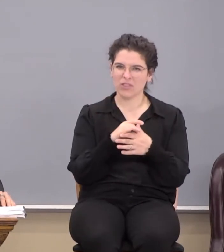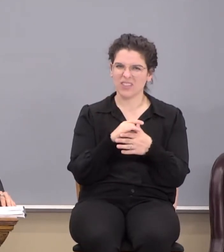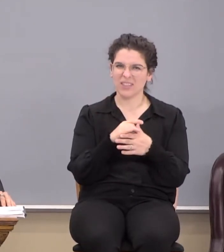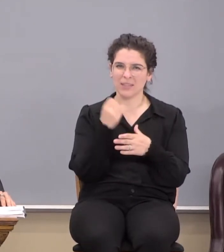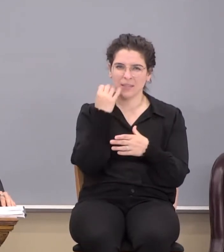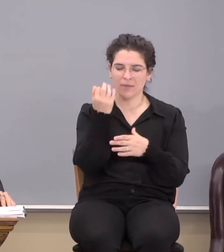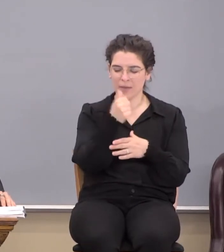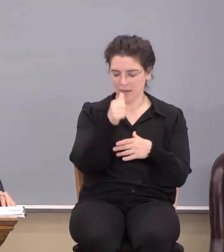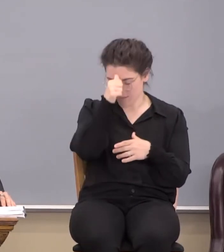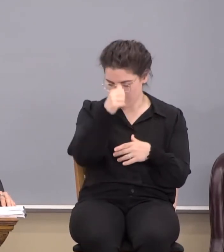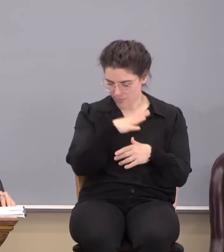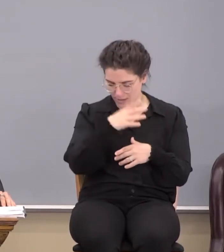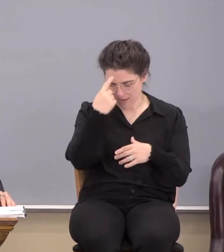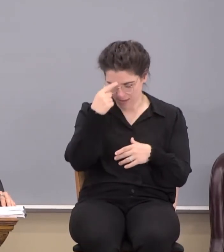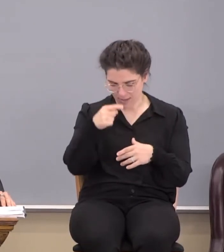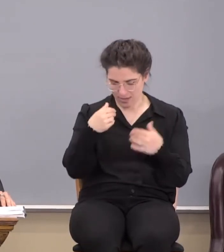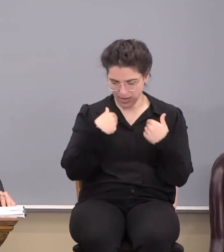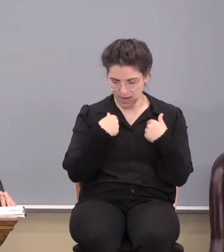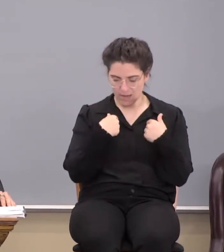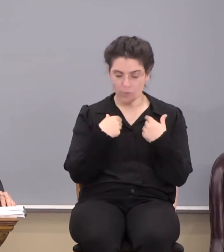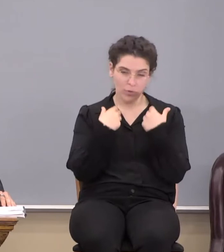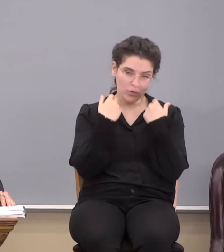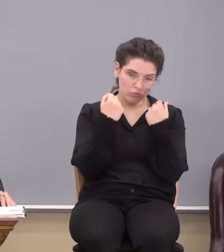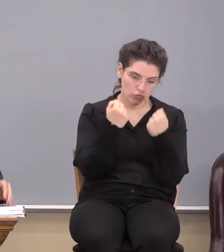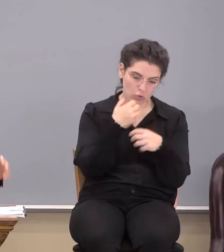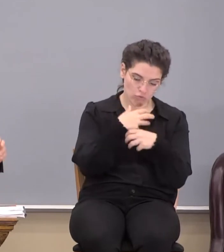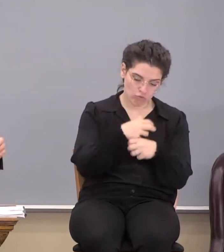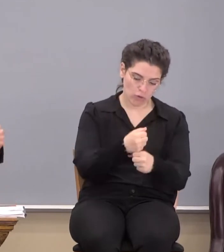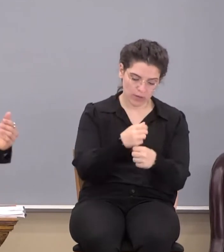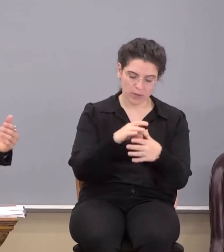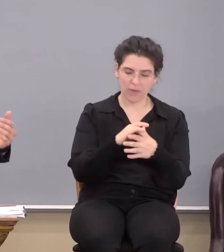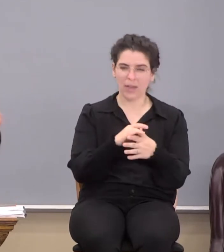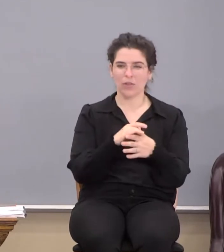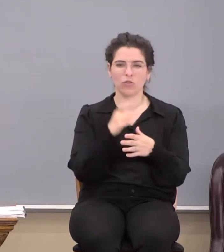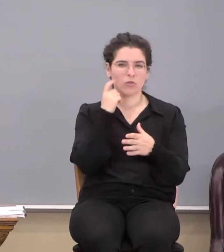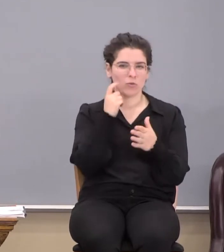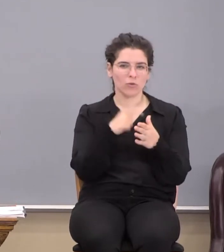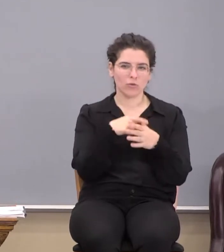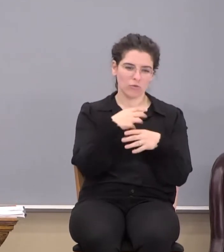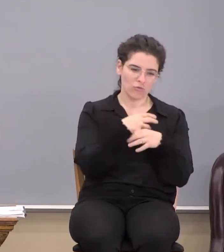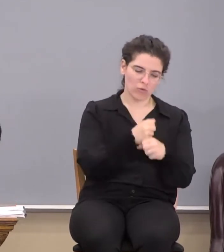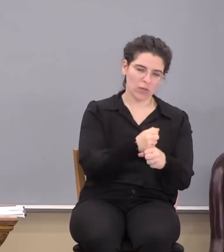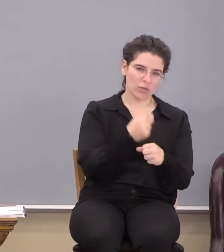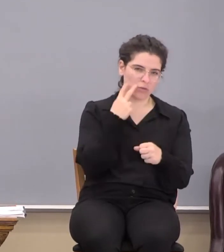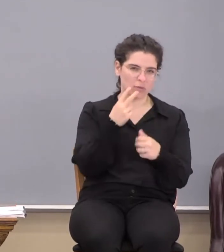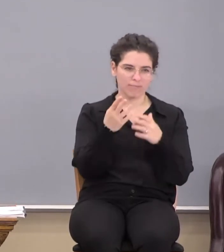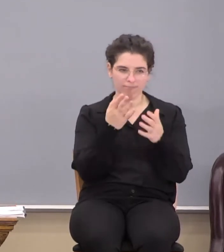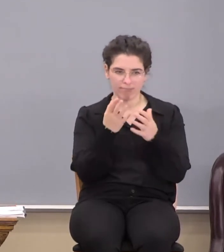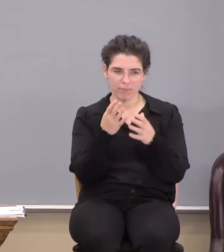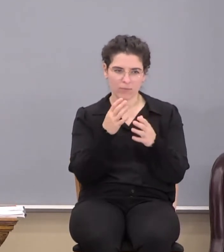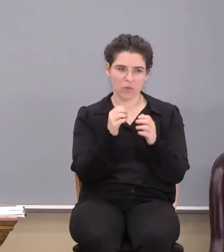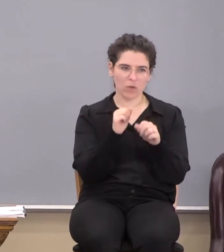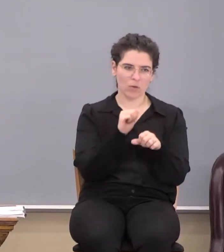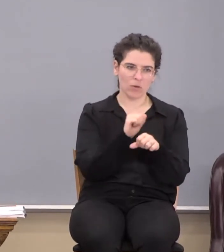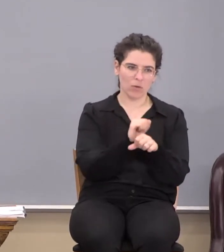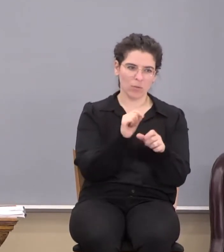if any other man thinketh that he hath where he might trust in the flesh. Notice confidence and entrust. see the interplay of words there?